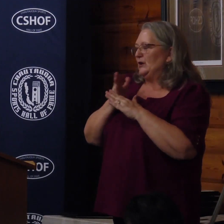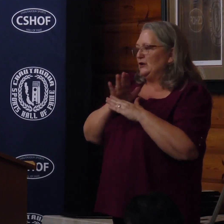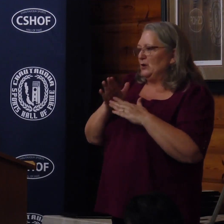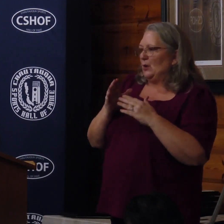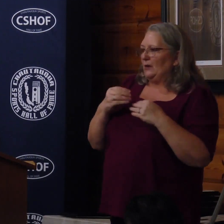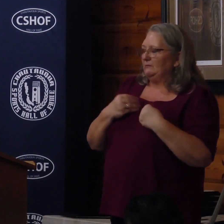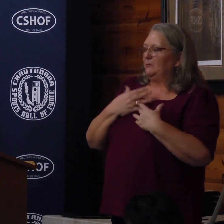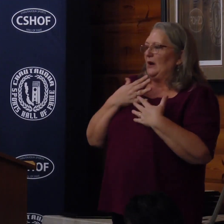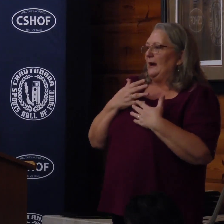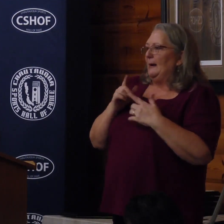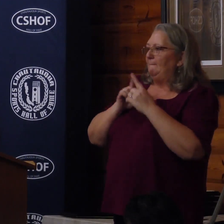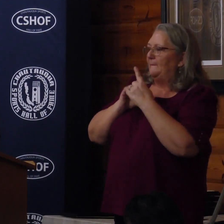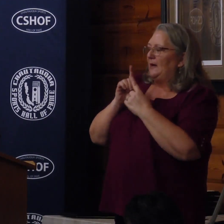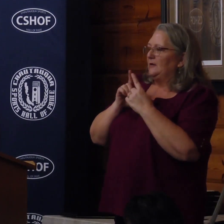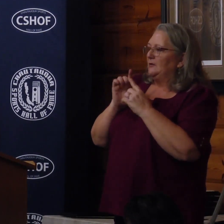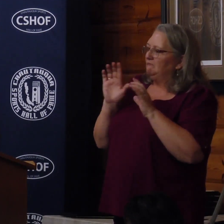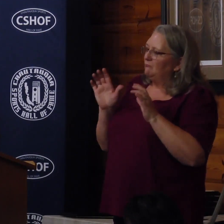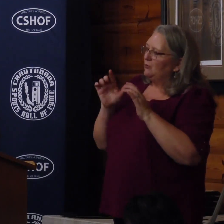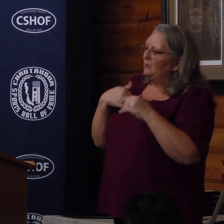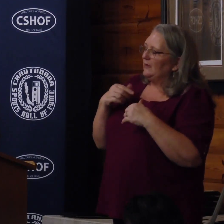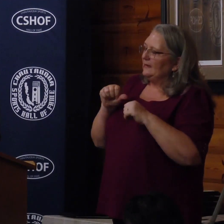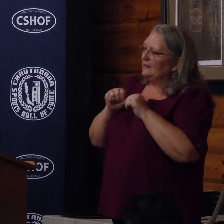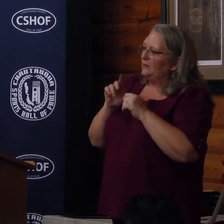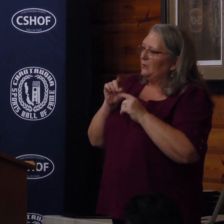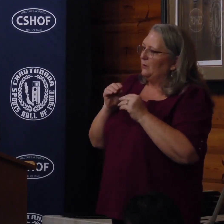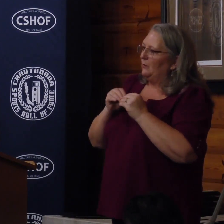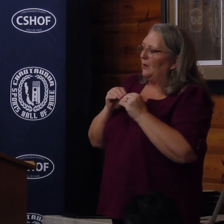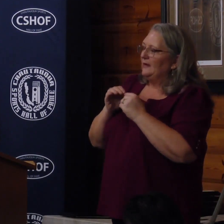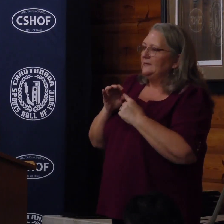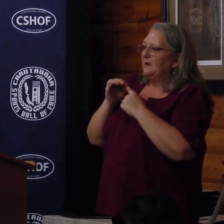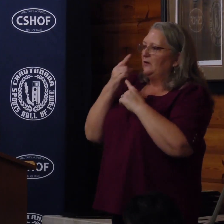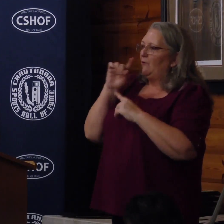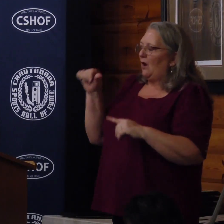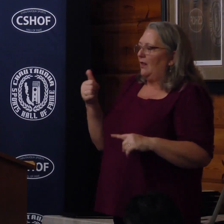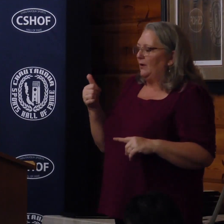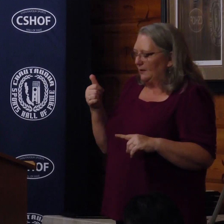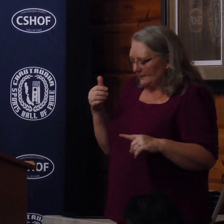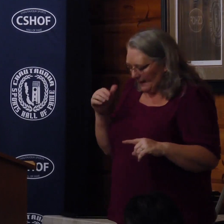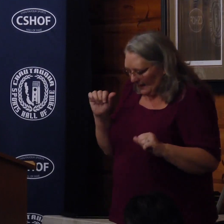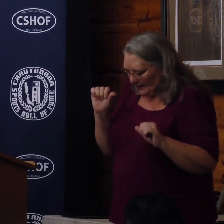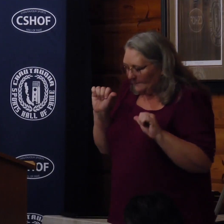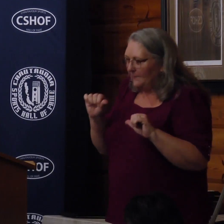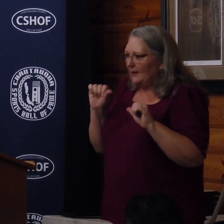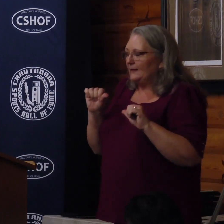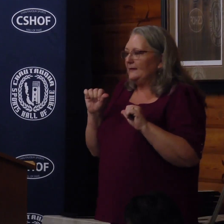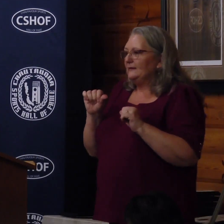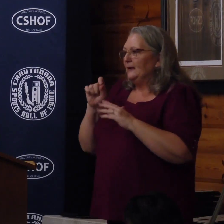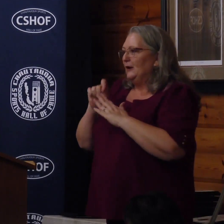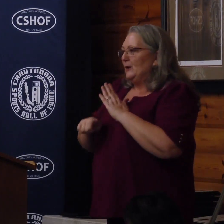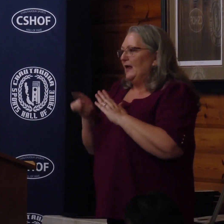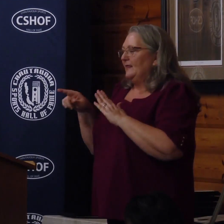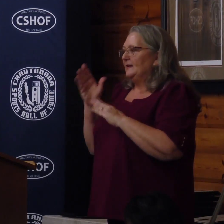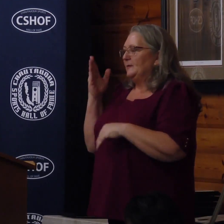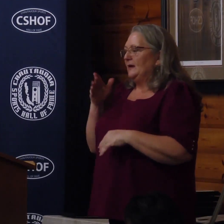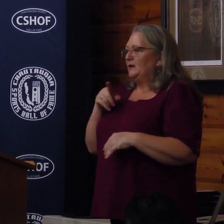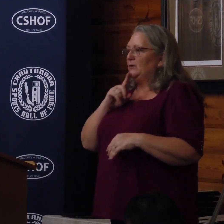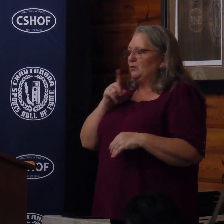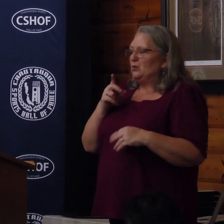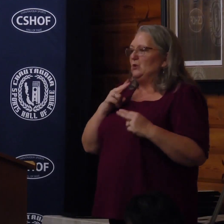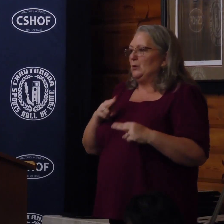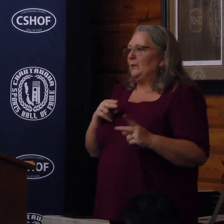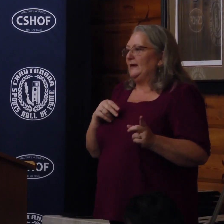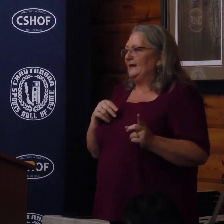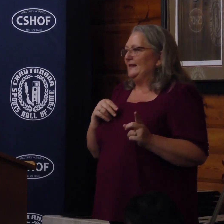mentoring has pushed me to continue doing more, especially for others, and the ability to write this speech. You're a true human.